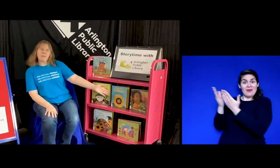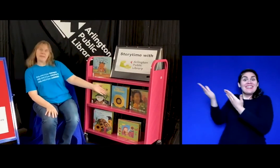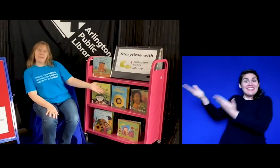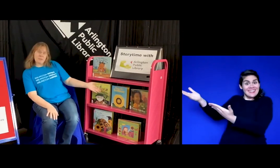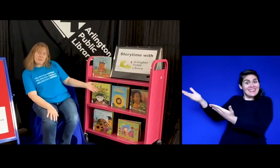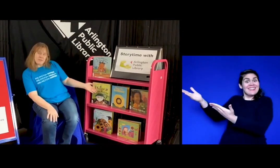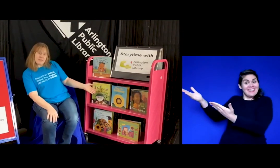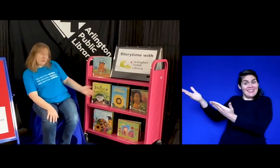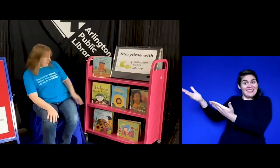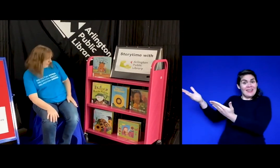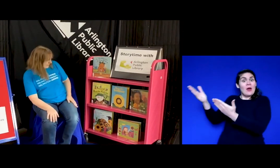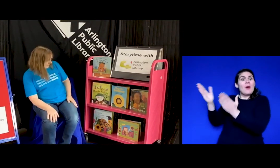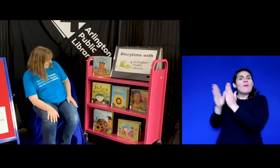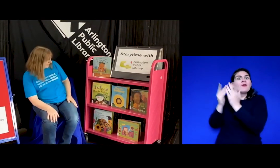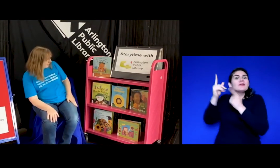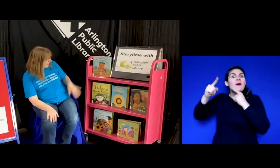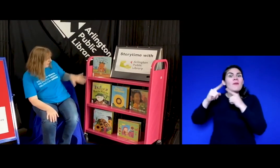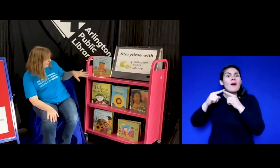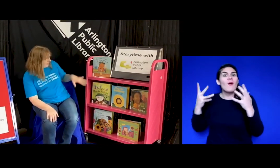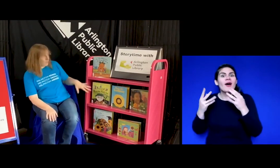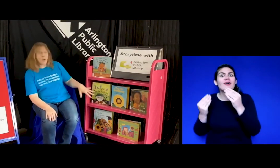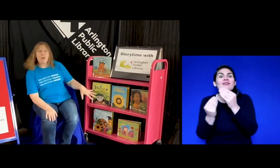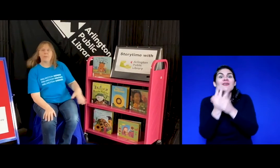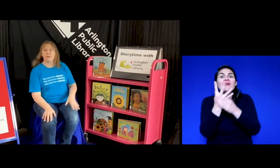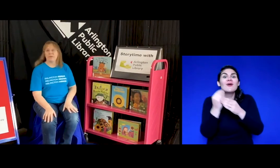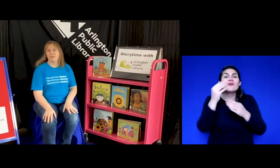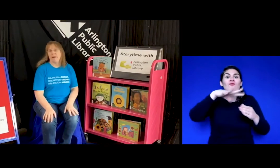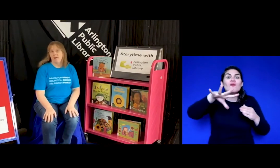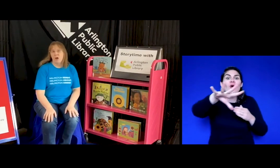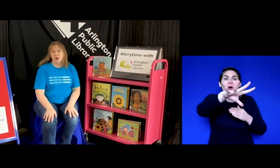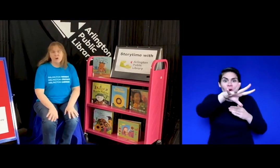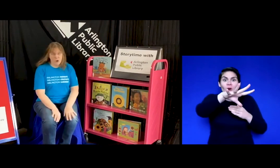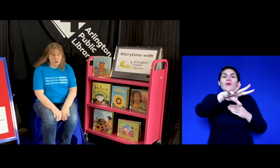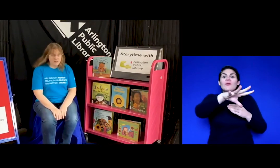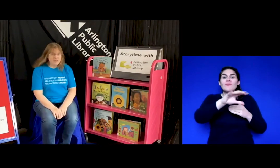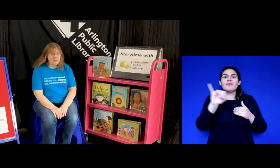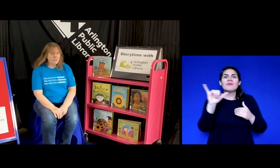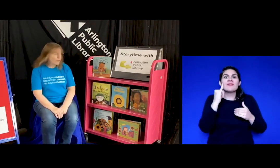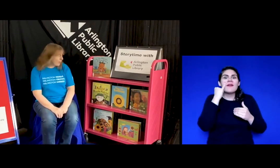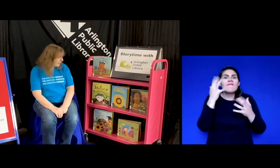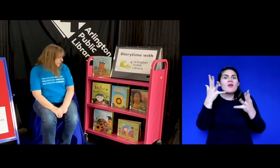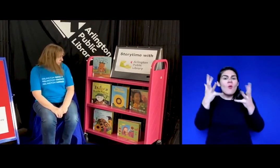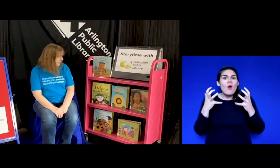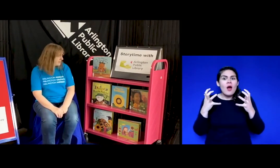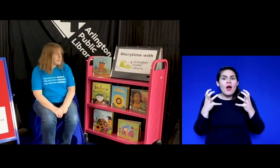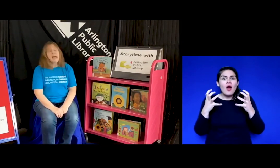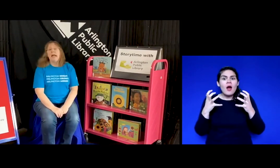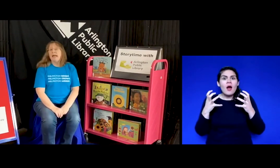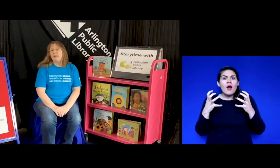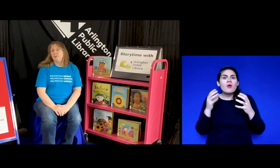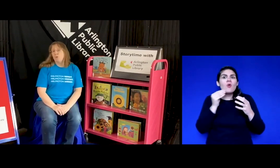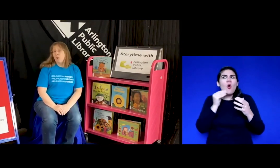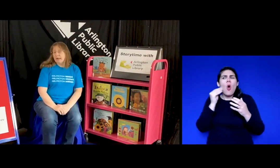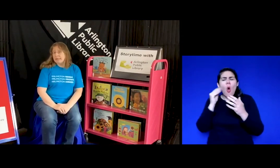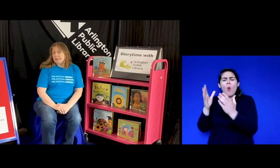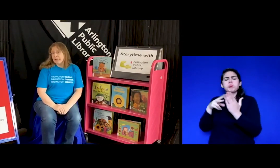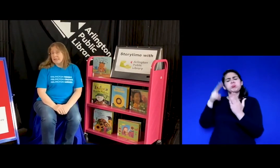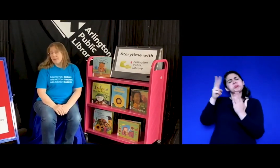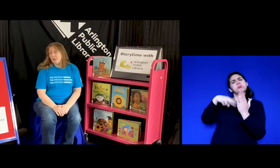examples here like i said at the beginning these are all books about gardens and growing things and if you wanted to get some of